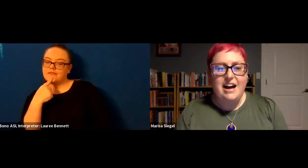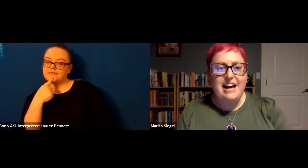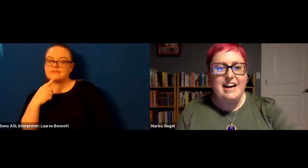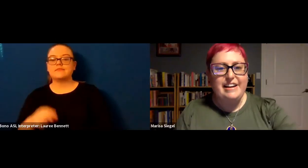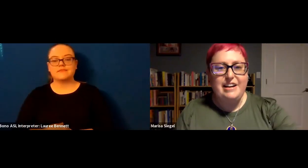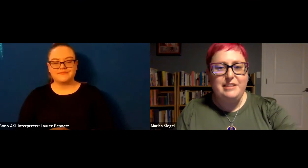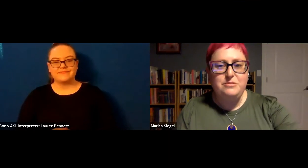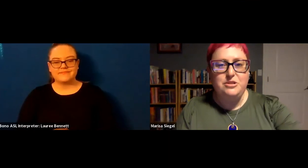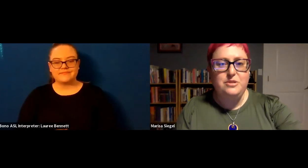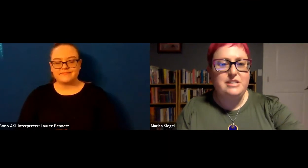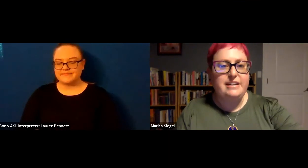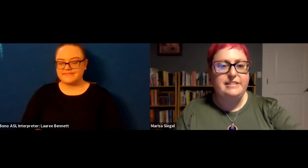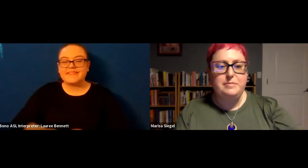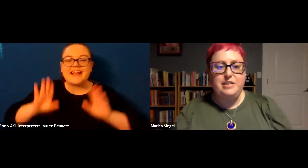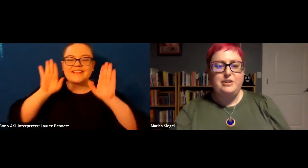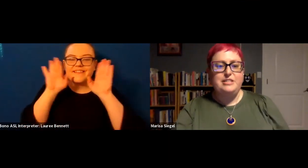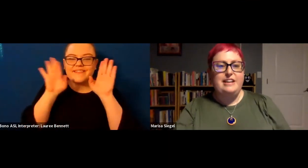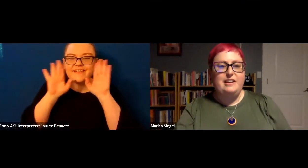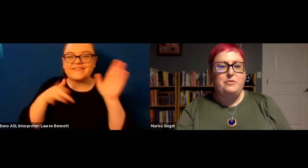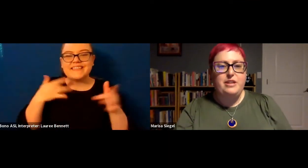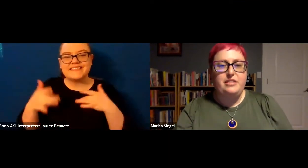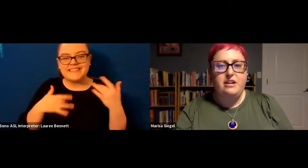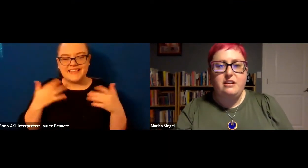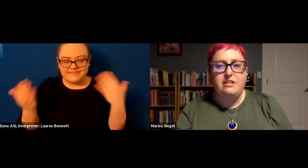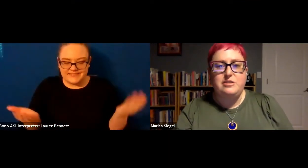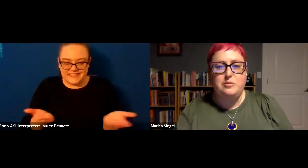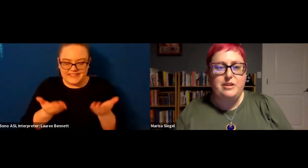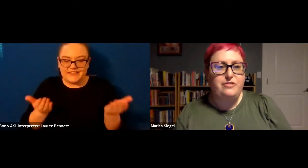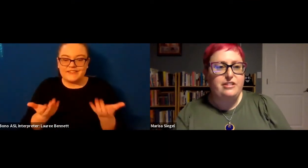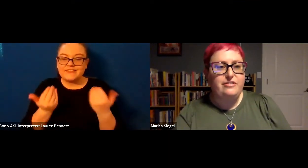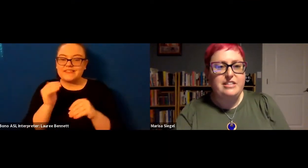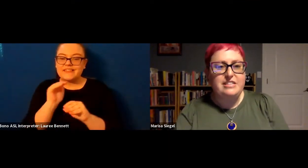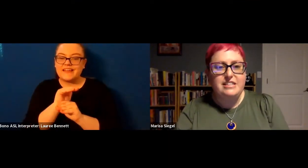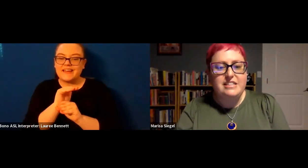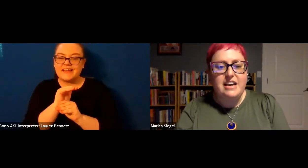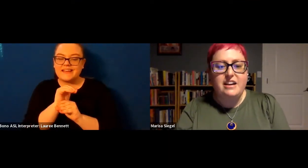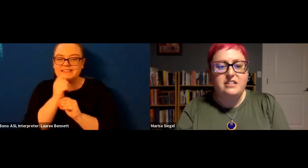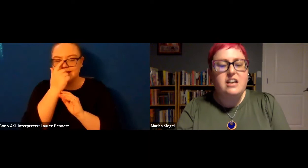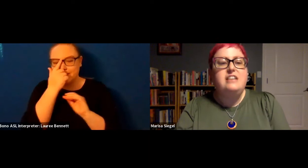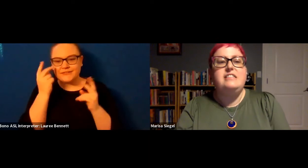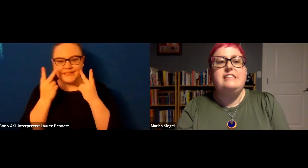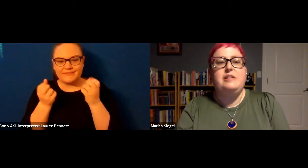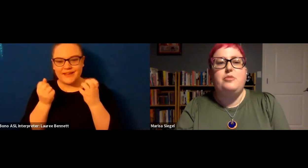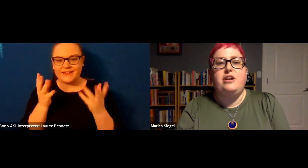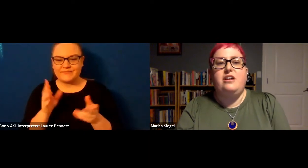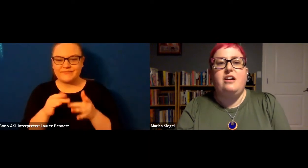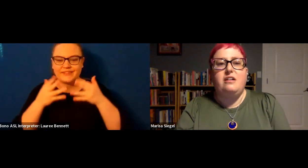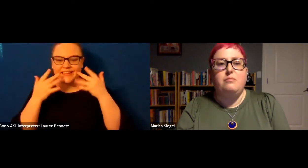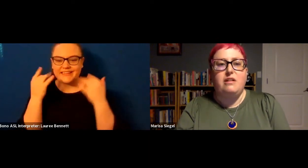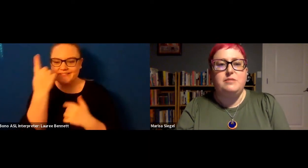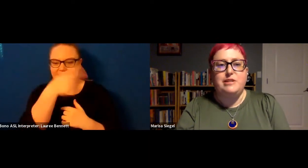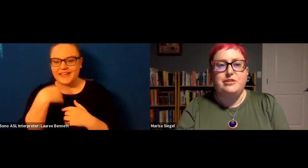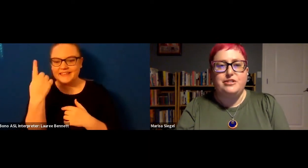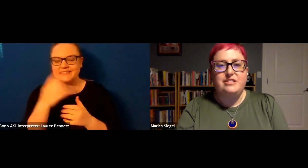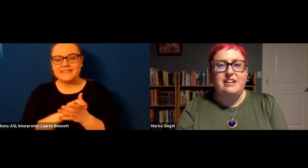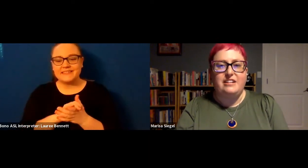hi i am so excited to be here tonight with uh so many friendly faces and to celebrate uh